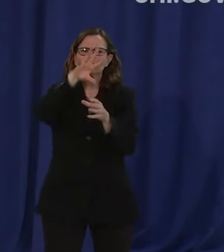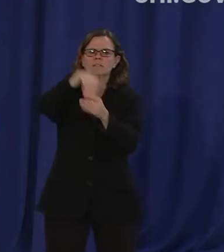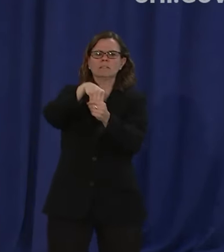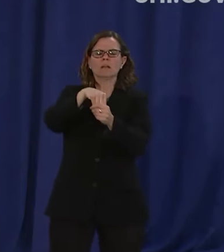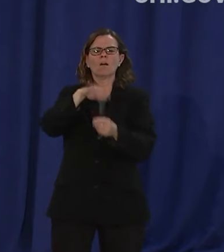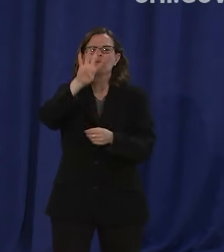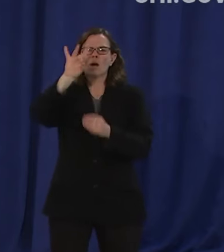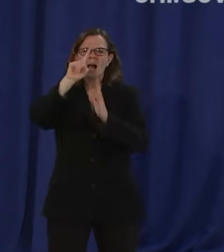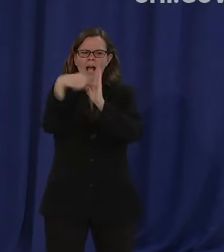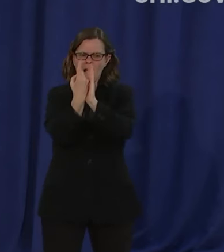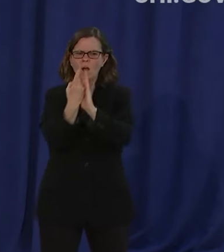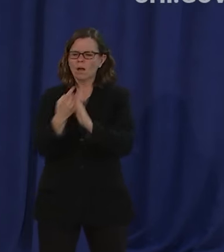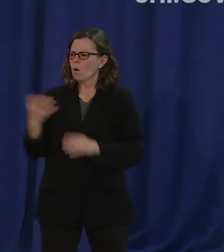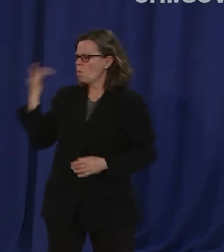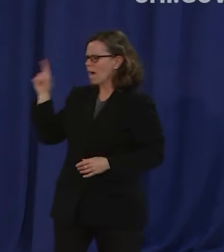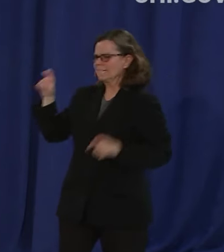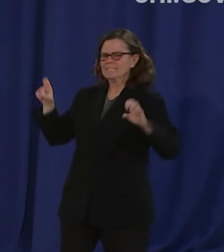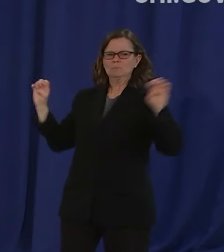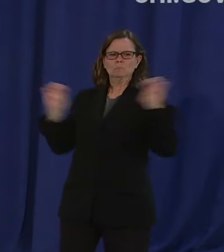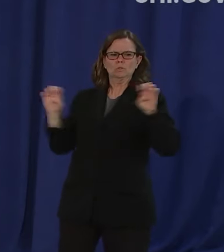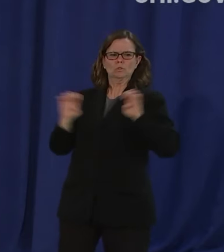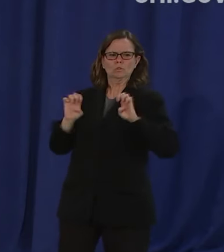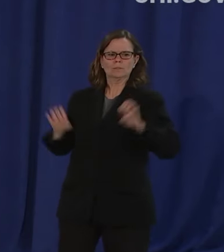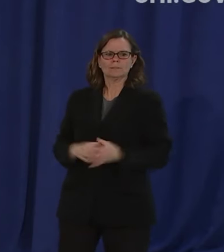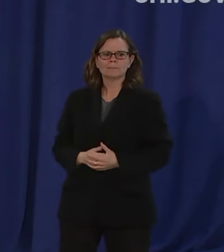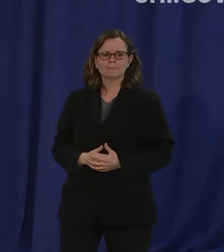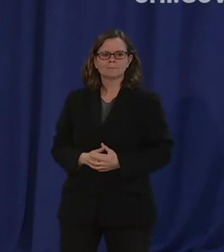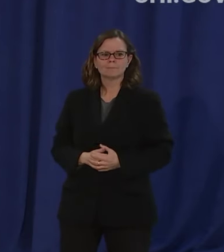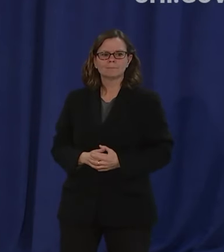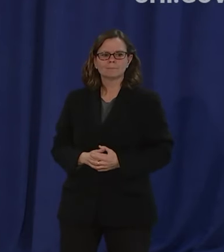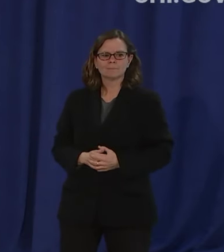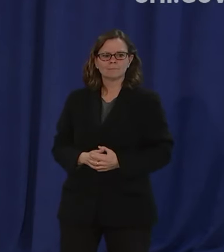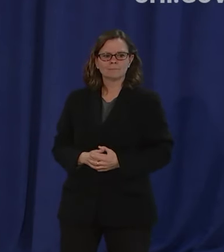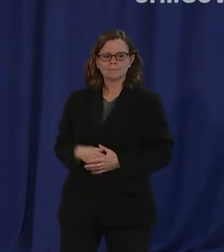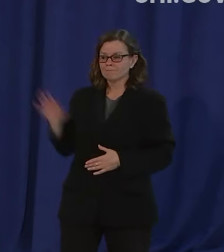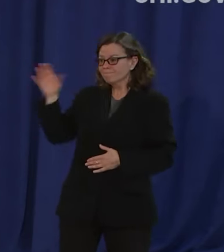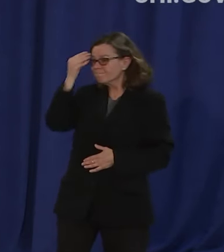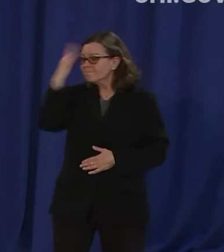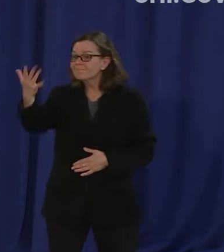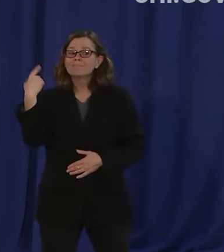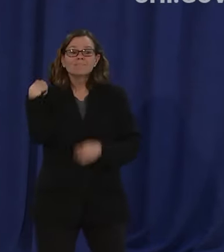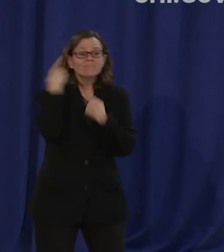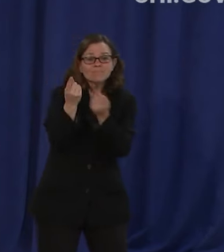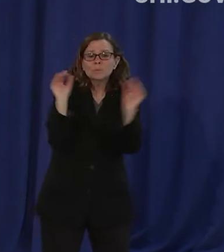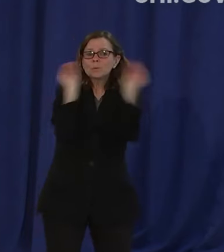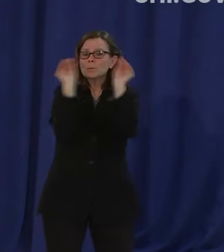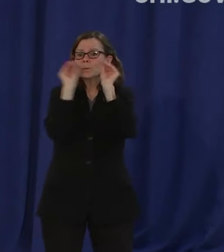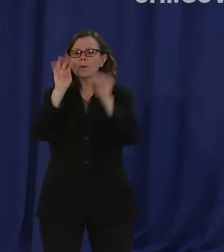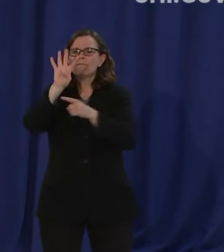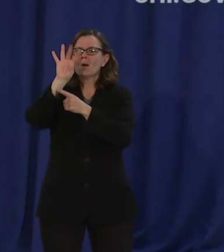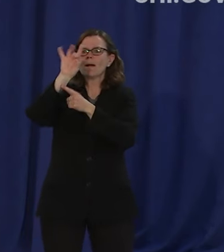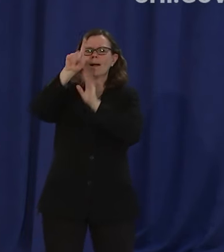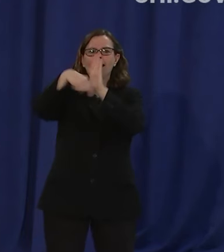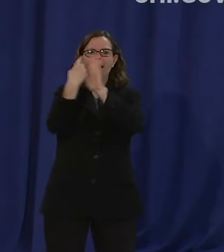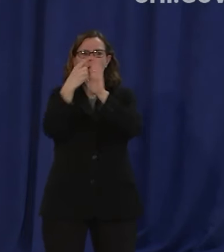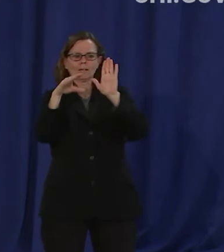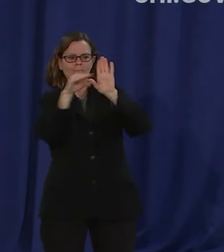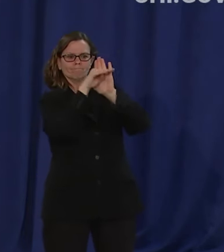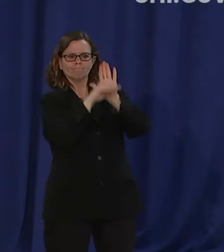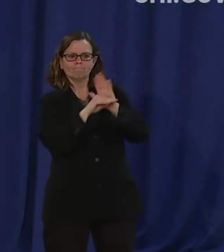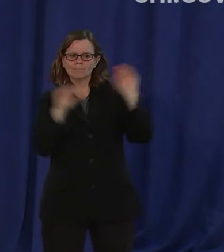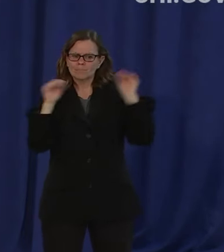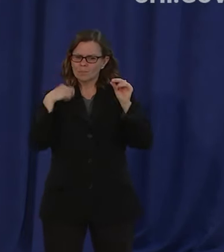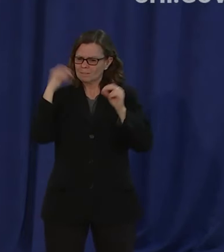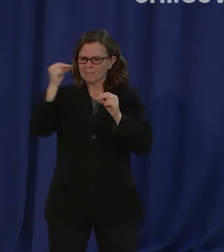hours when we're trying to get vital services that are necessary to support our health care workers test um and other things that are critically important